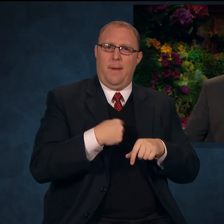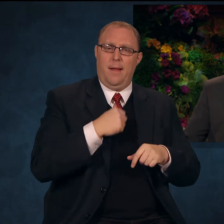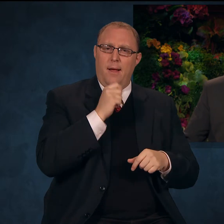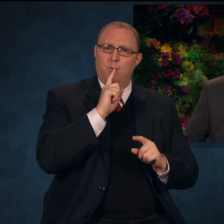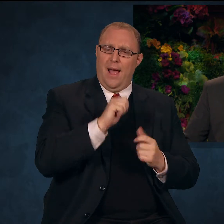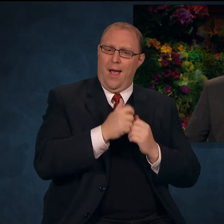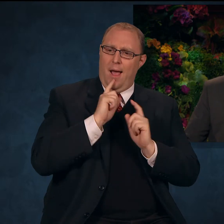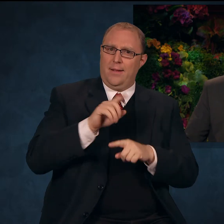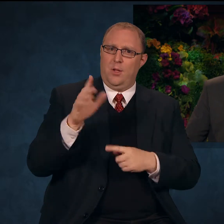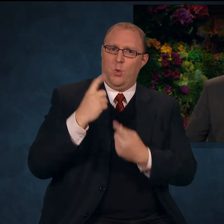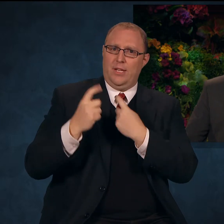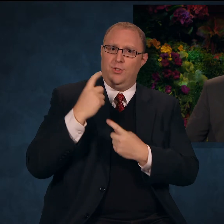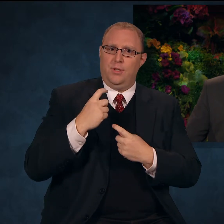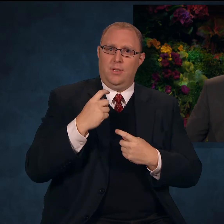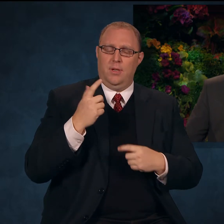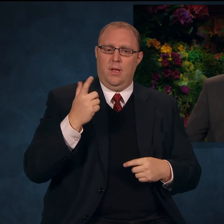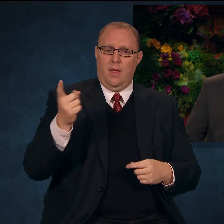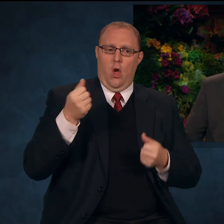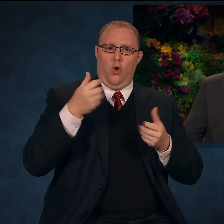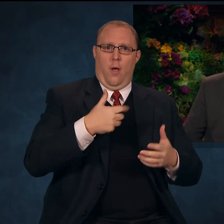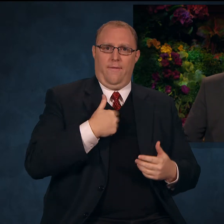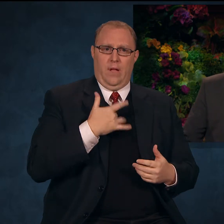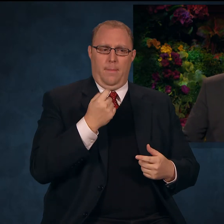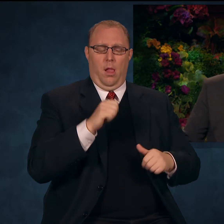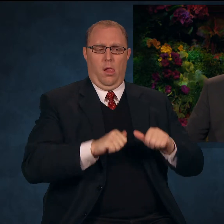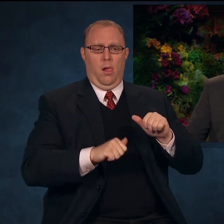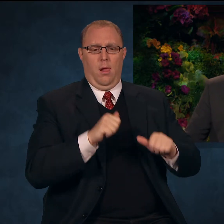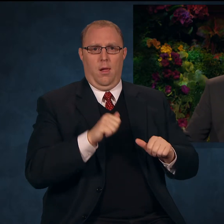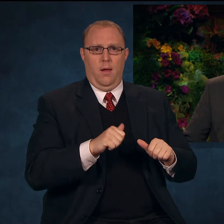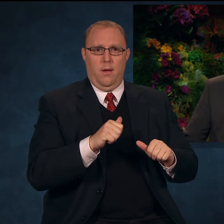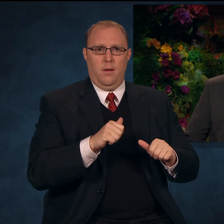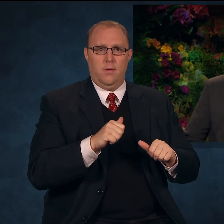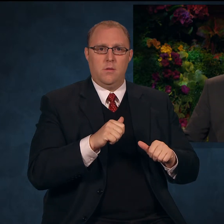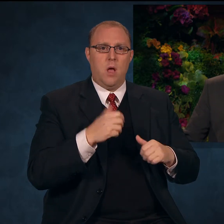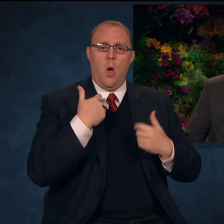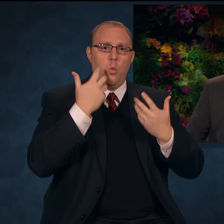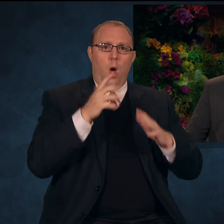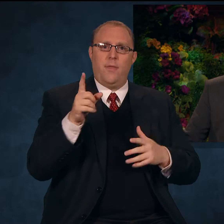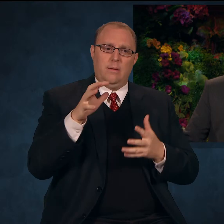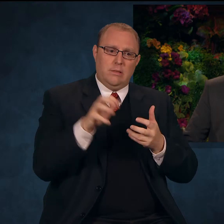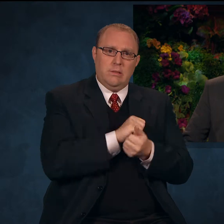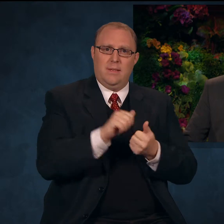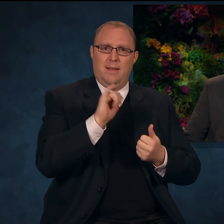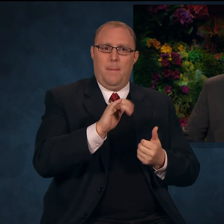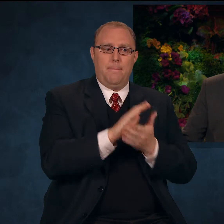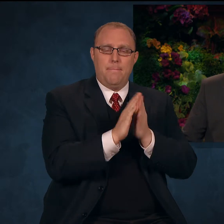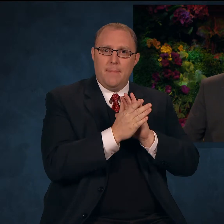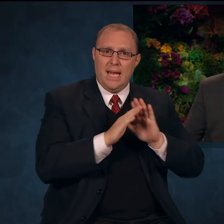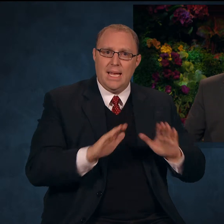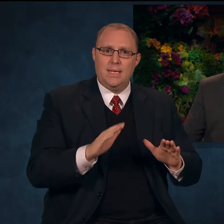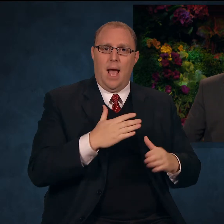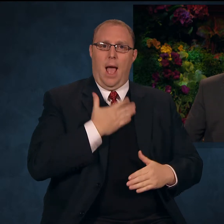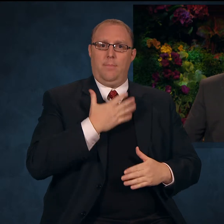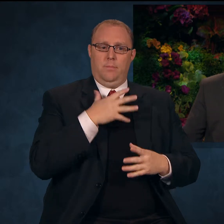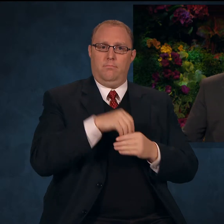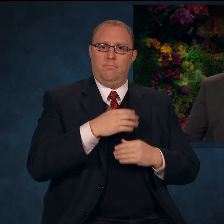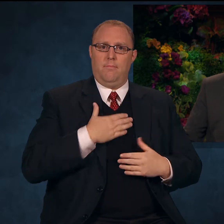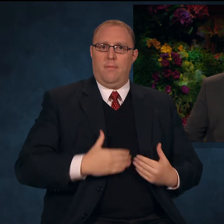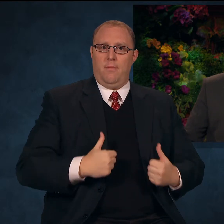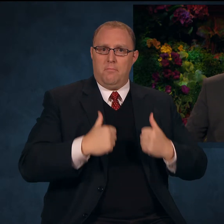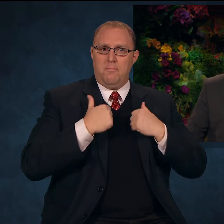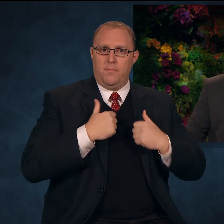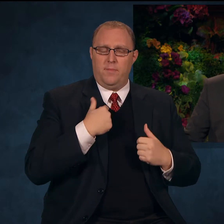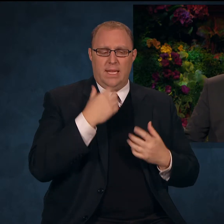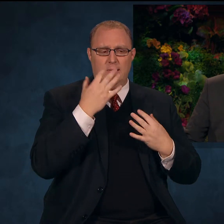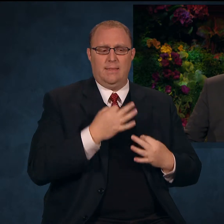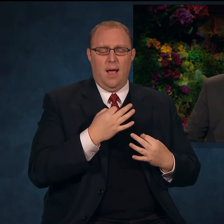the uncertainty they created? Rather than allow them to destroy the peace and happiness that had come into my life, I